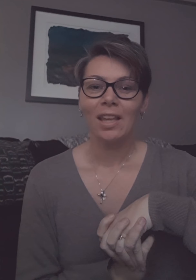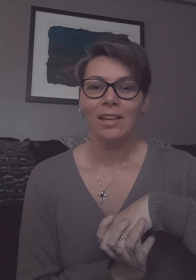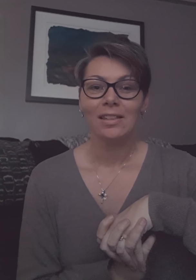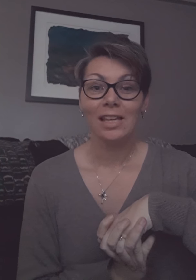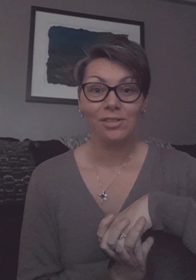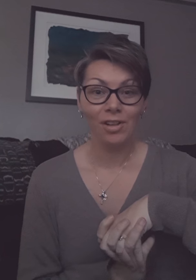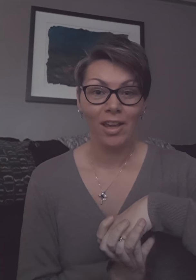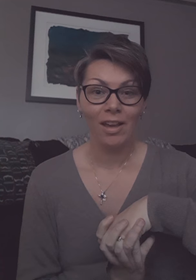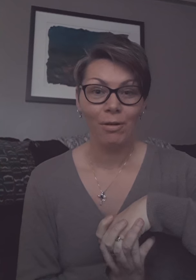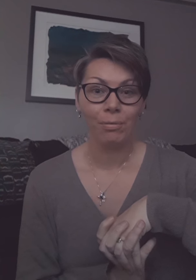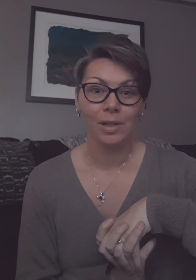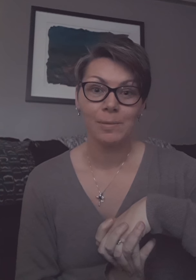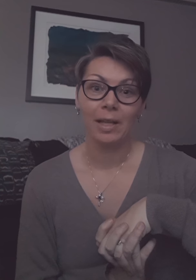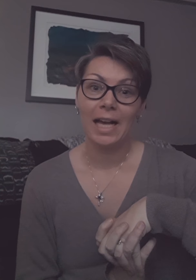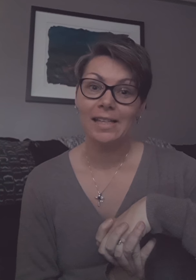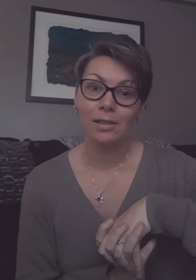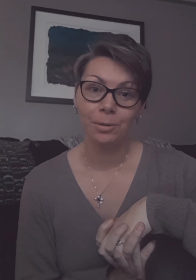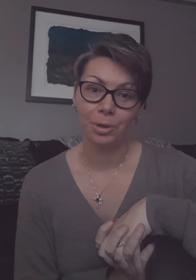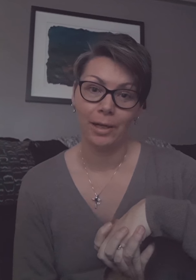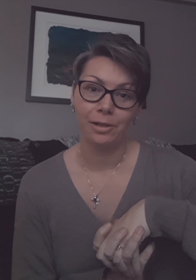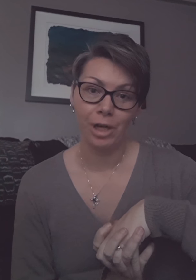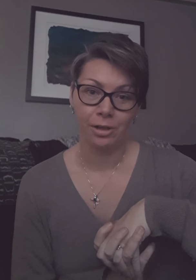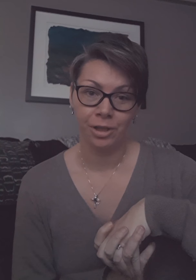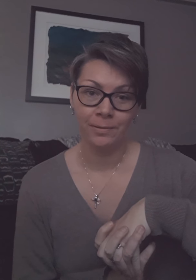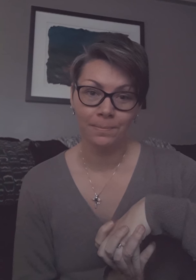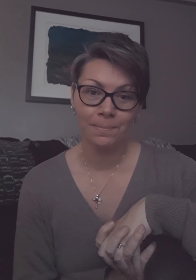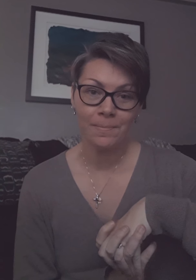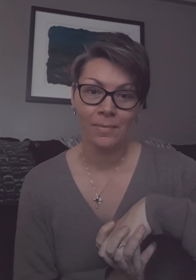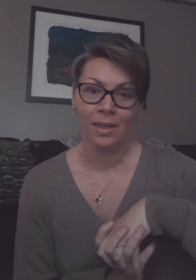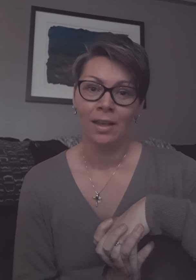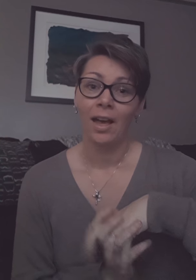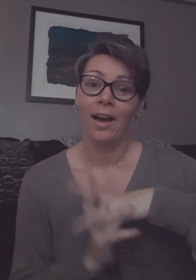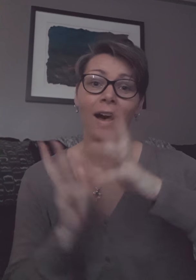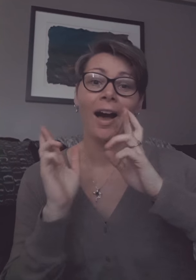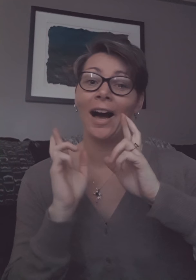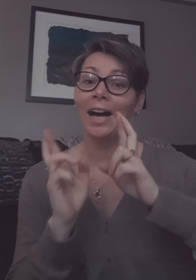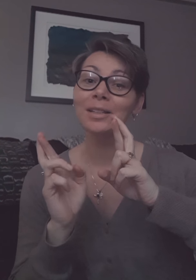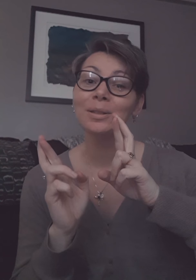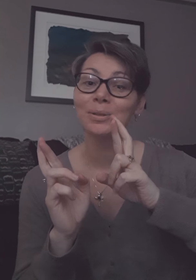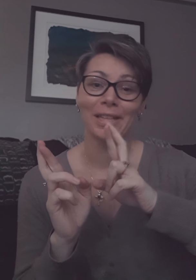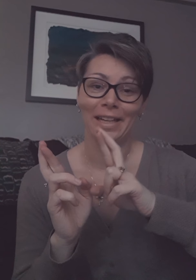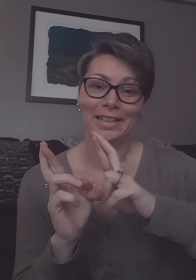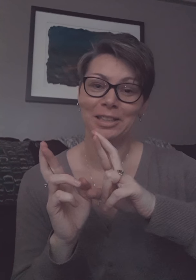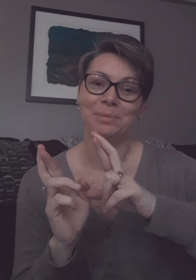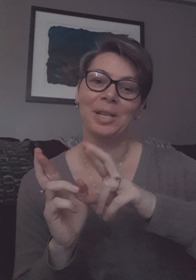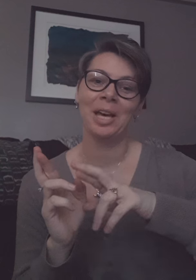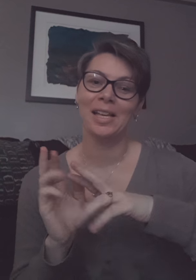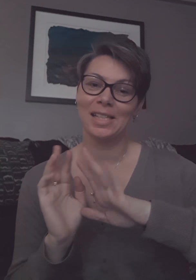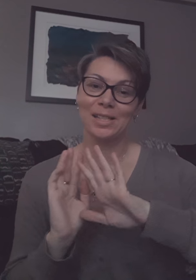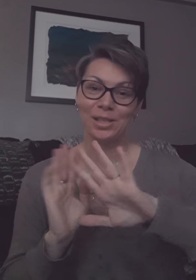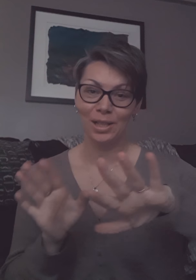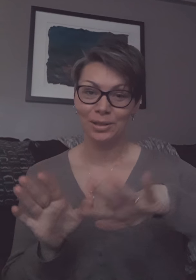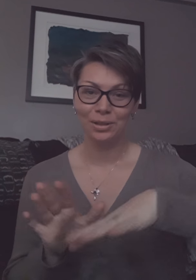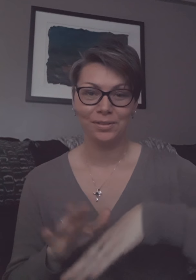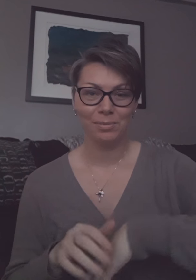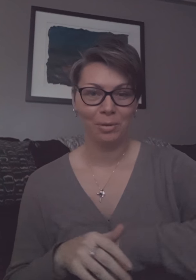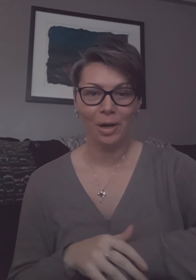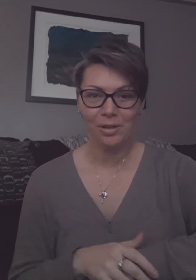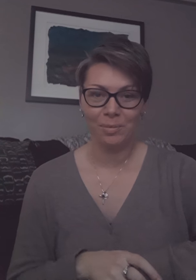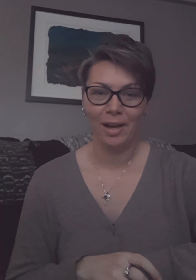yesterday was my last Lupron injection hallelujah because as you all know if you've been watching my